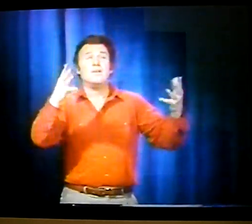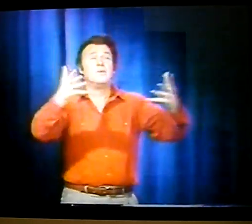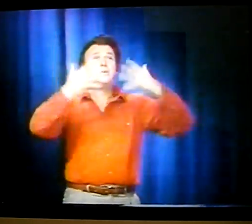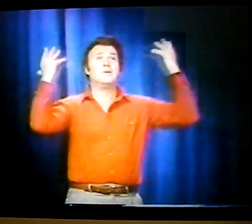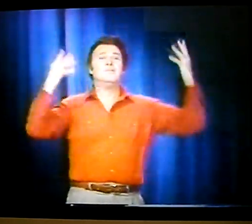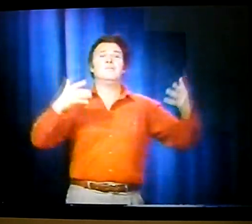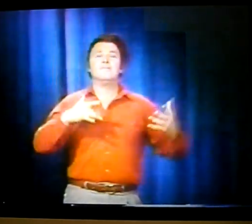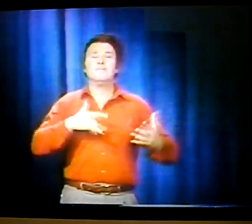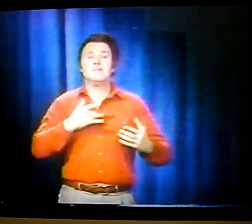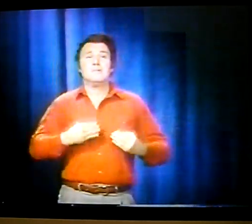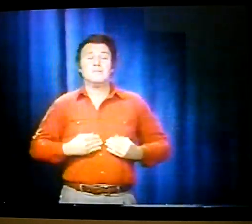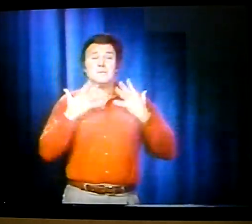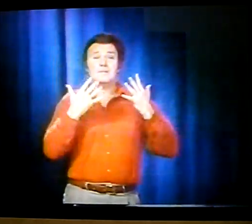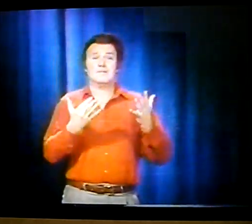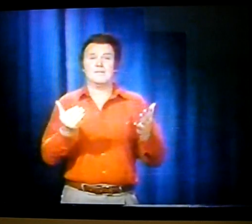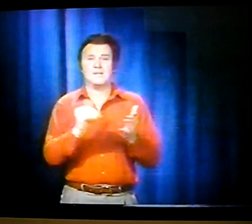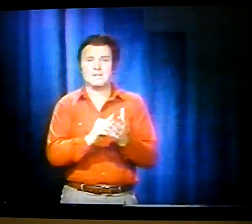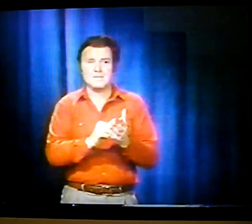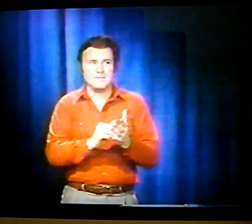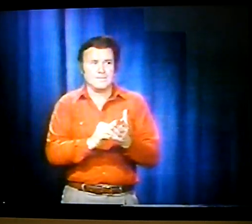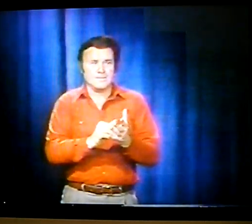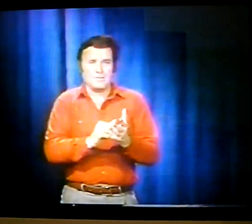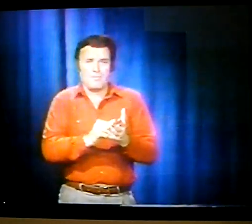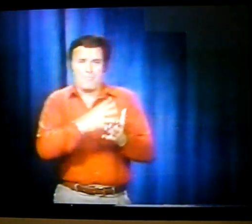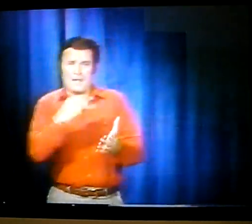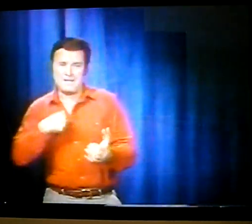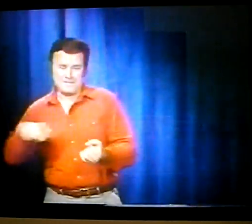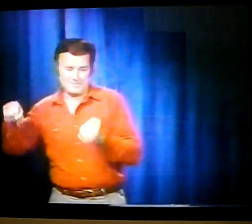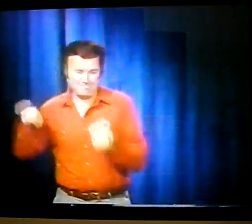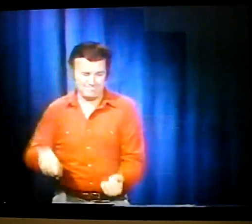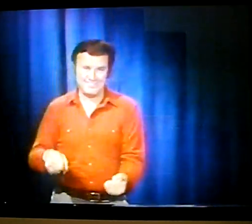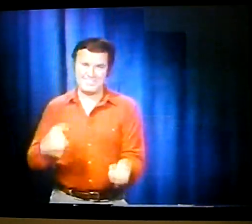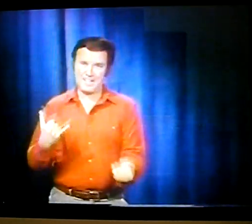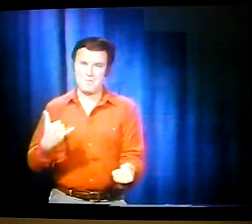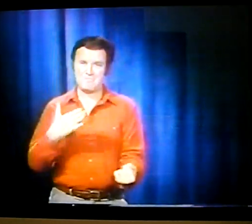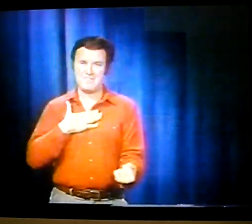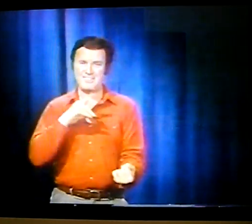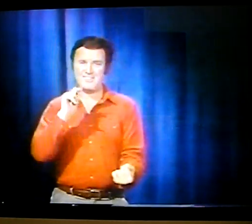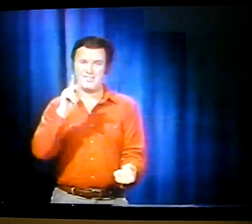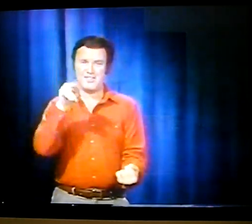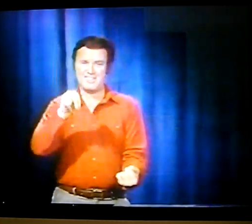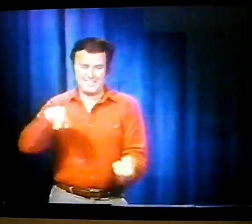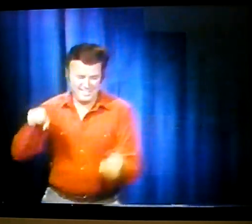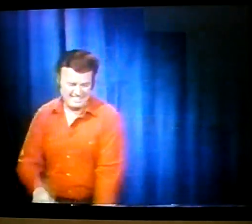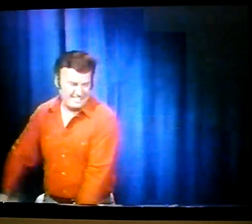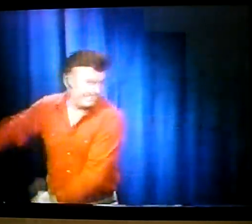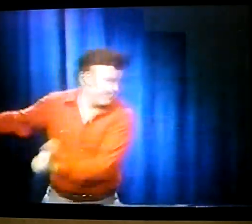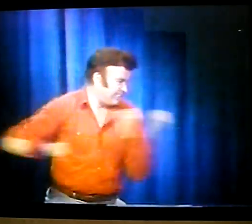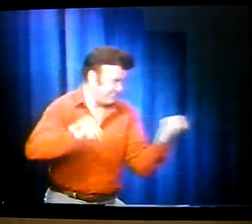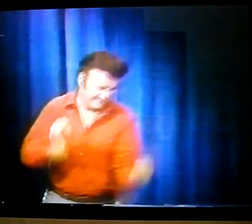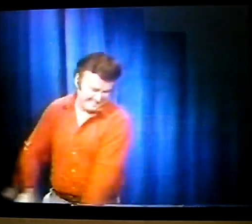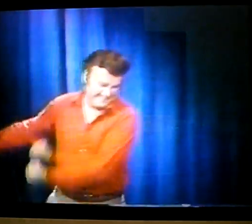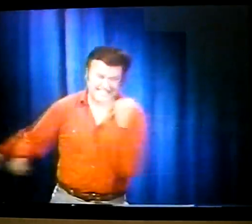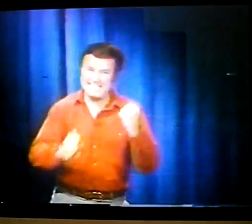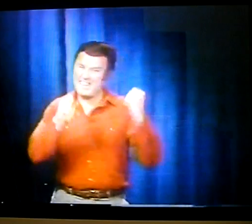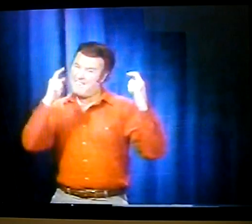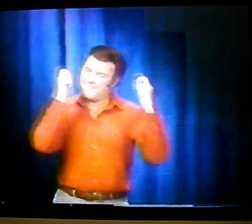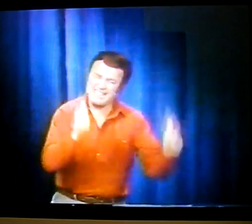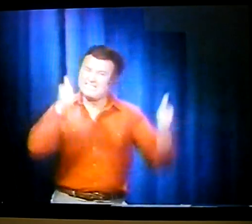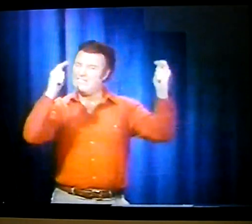moment. Got a breeze. I got a breath of fresh air. Grabbed my pitchfork. And I began shoveling at it. It was